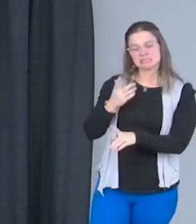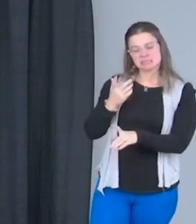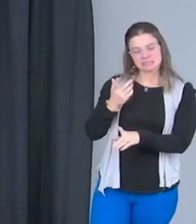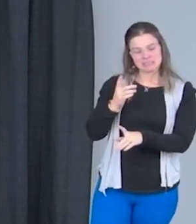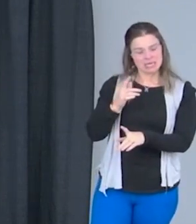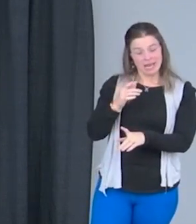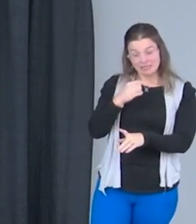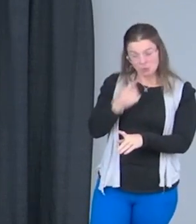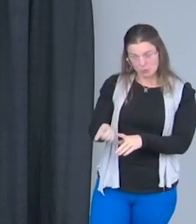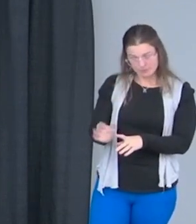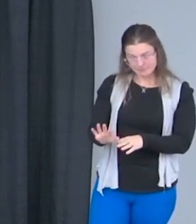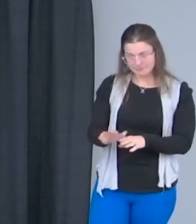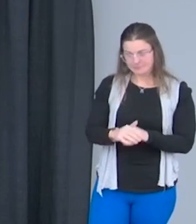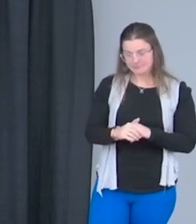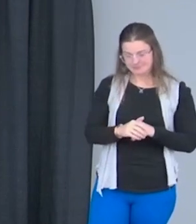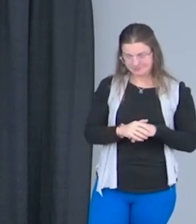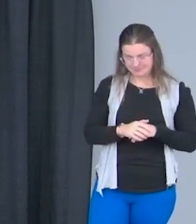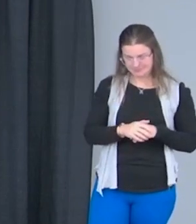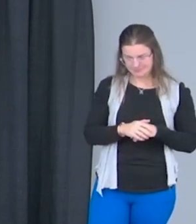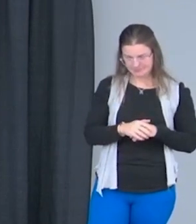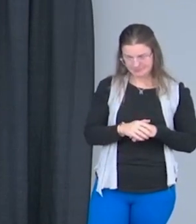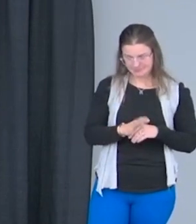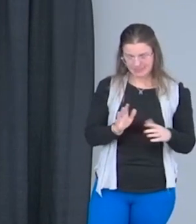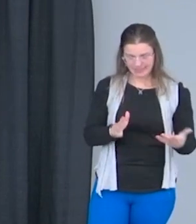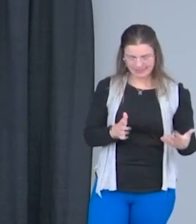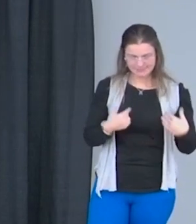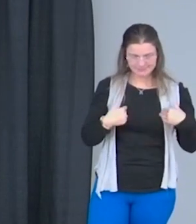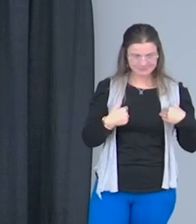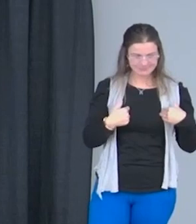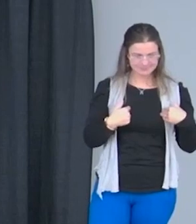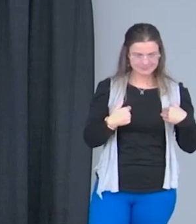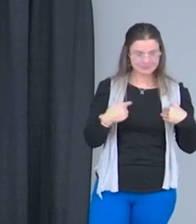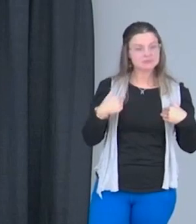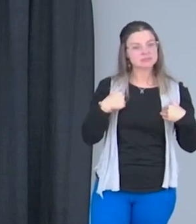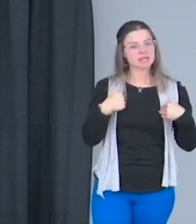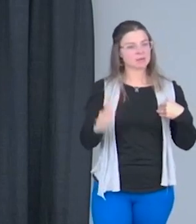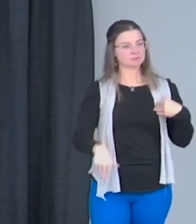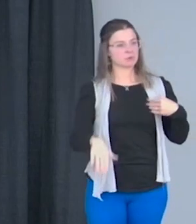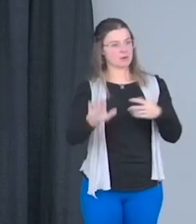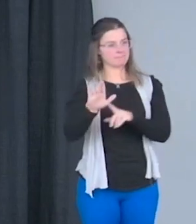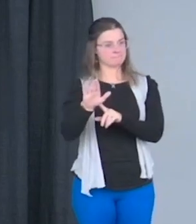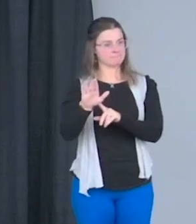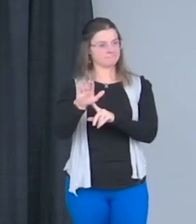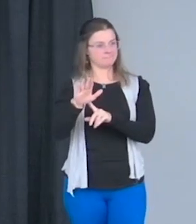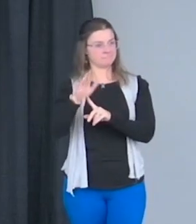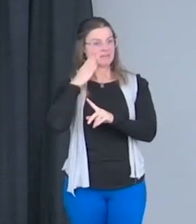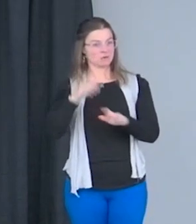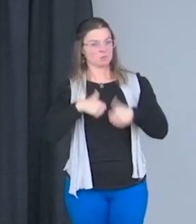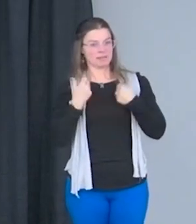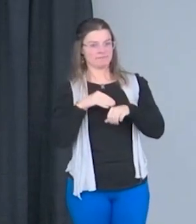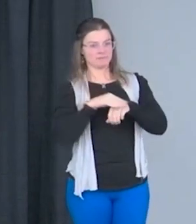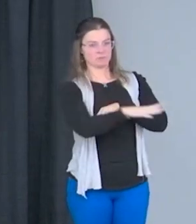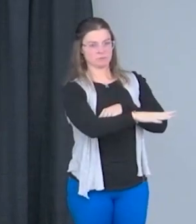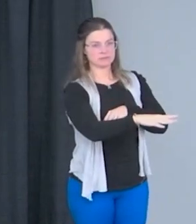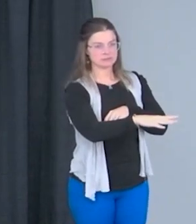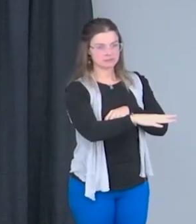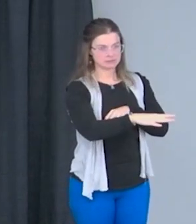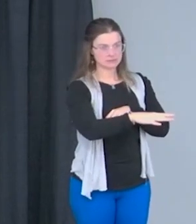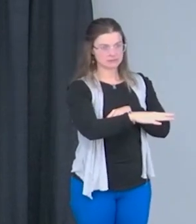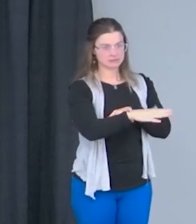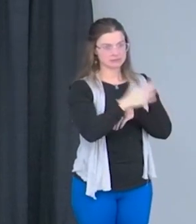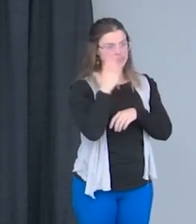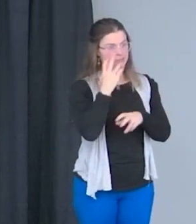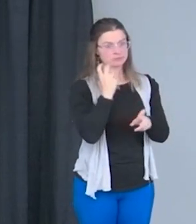Like, you know, when I was growing up, I know the influences of life. And I know how hard it is,